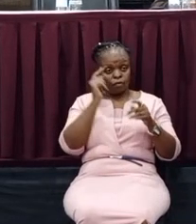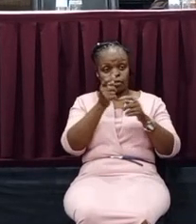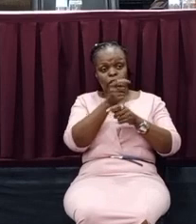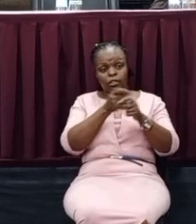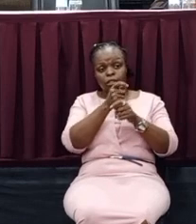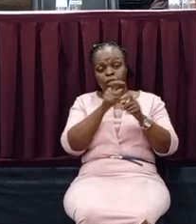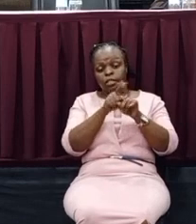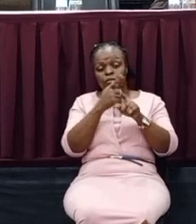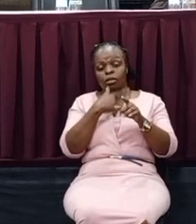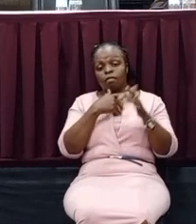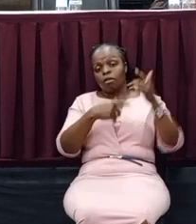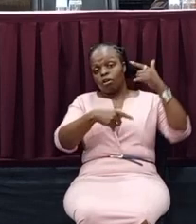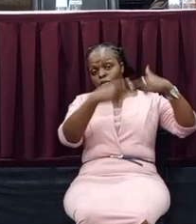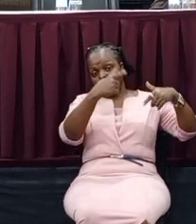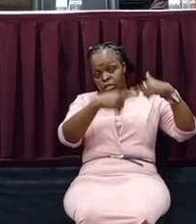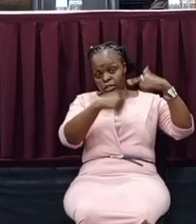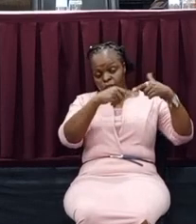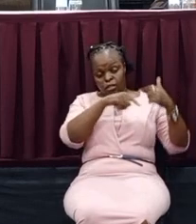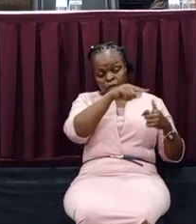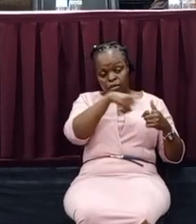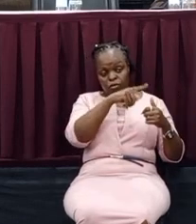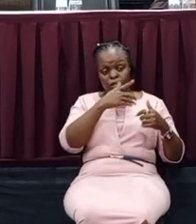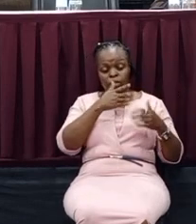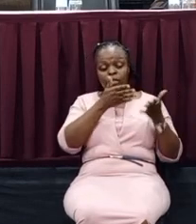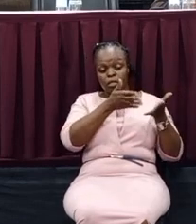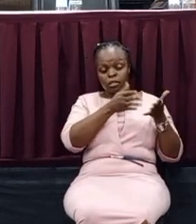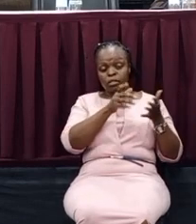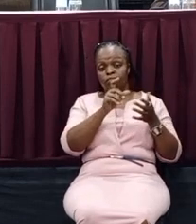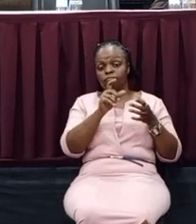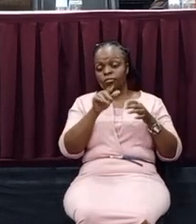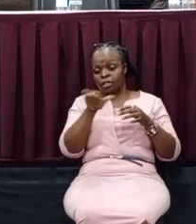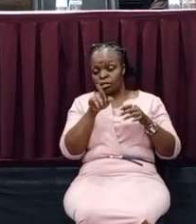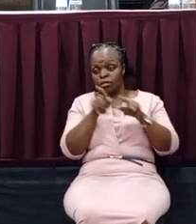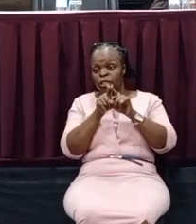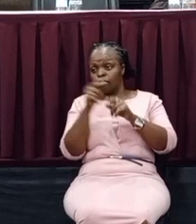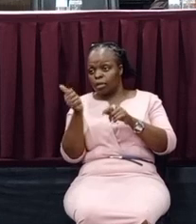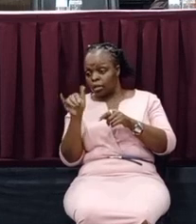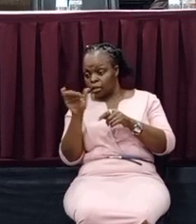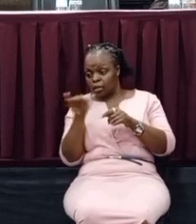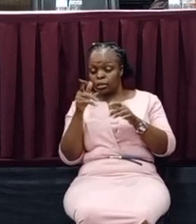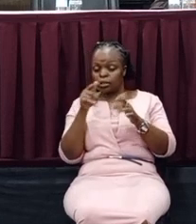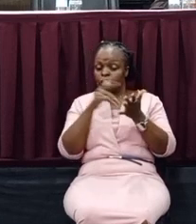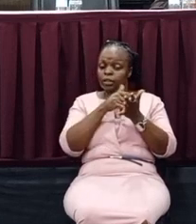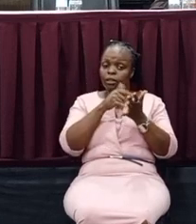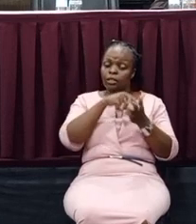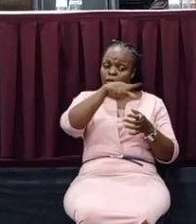have competitors around this region and elsewhere. It is upon us to be patriotic enough